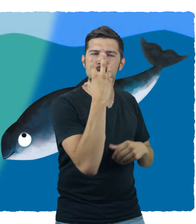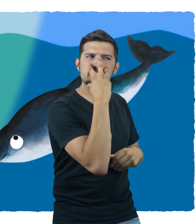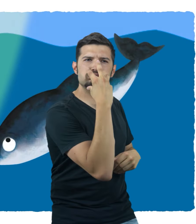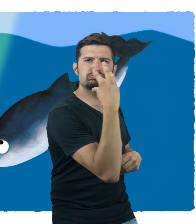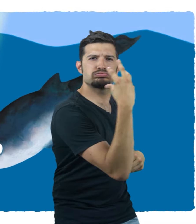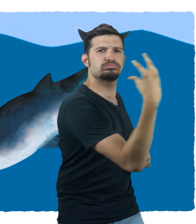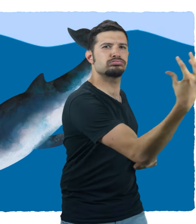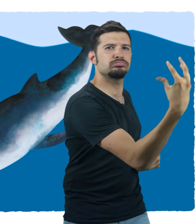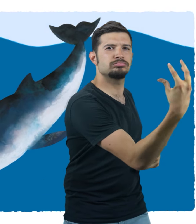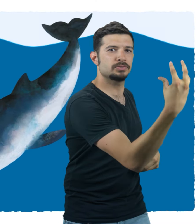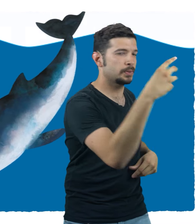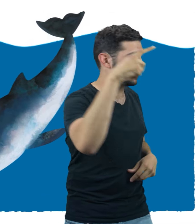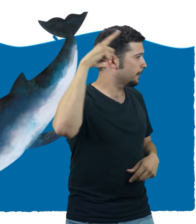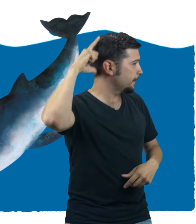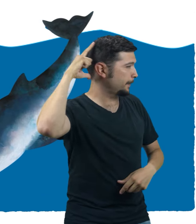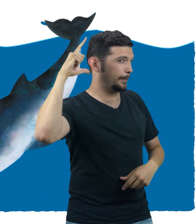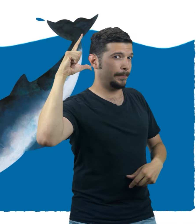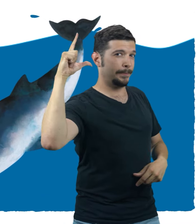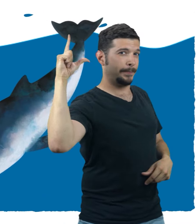you can see its curved dorsal fin.